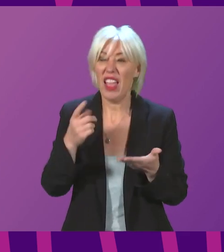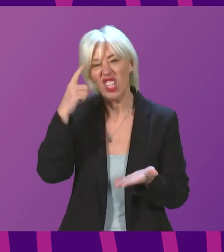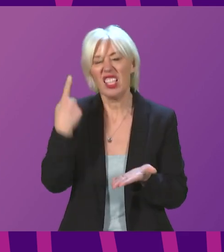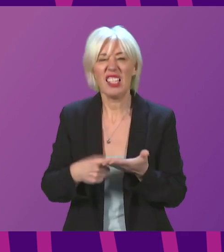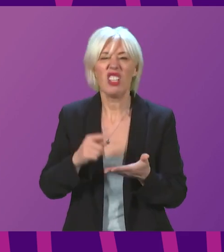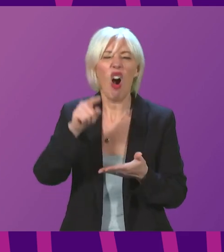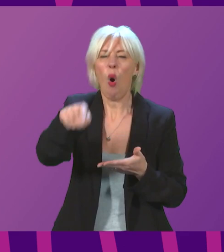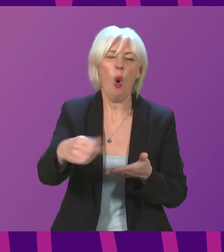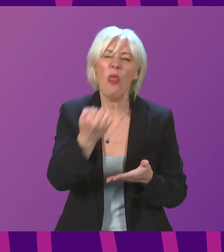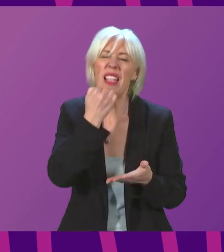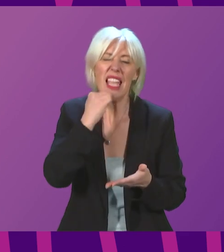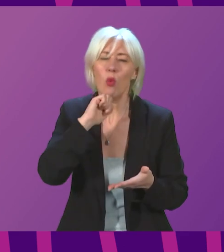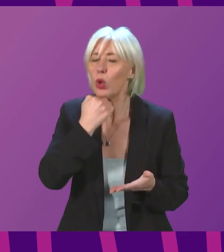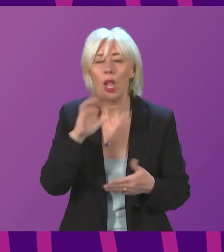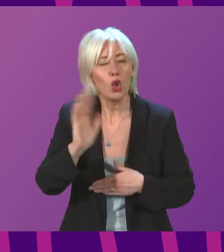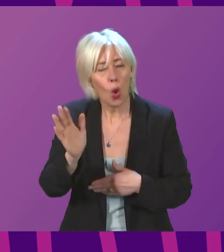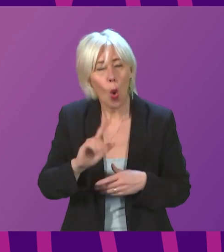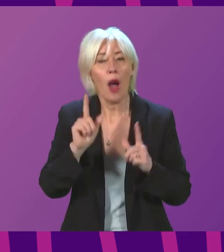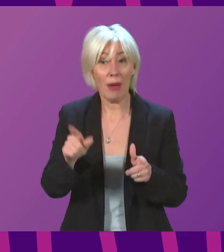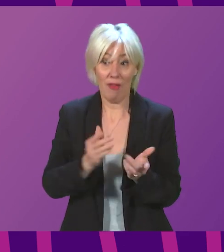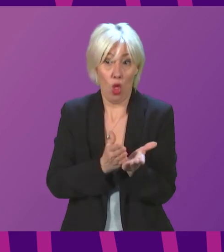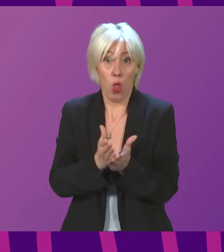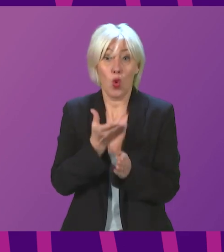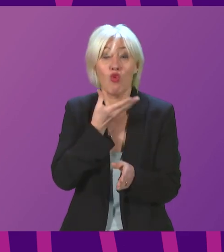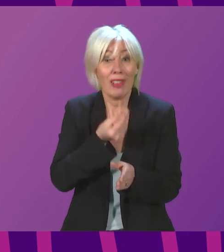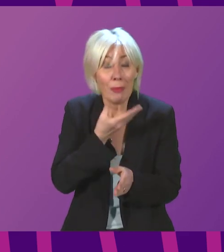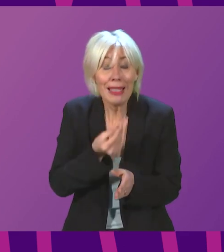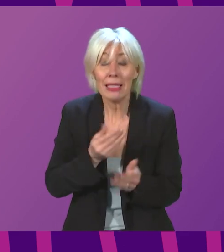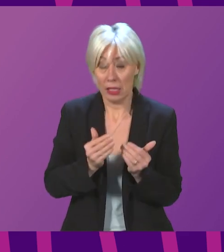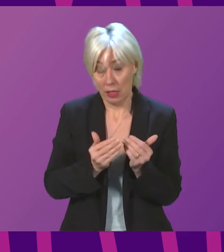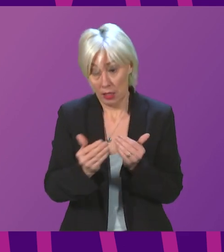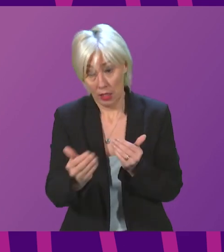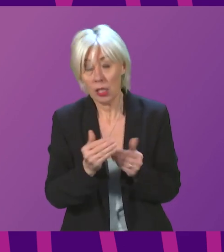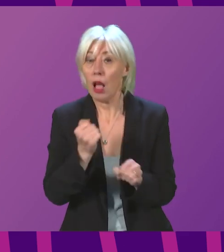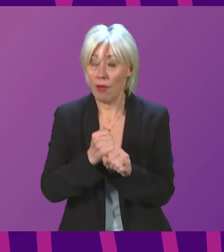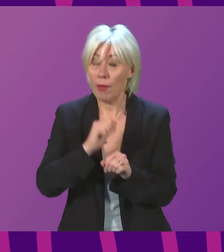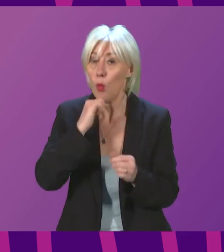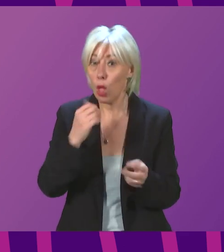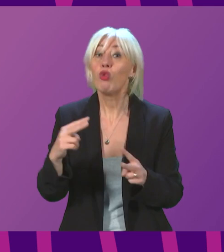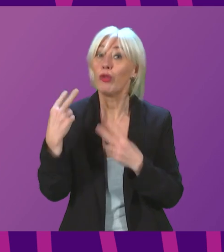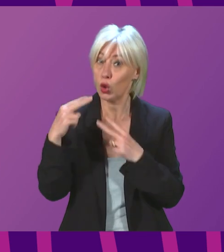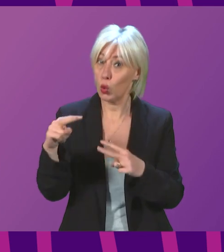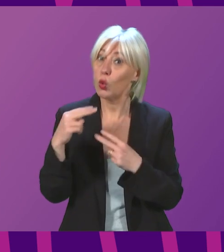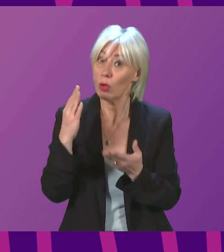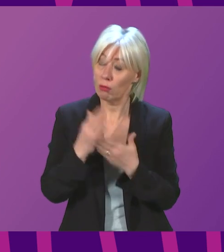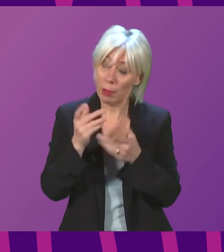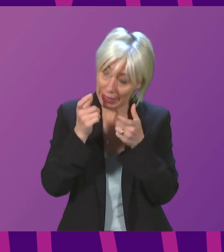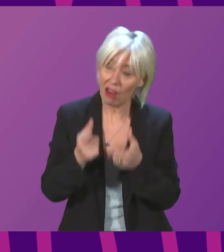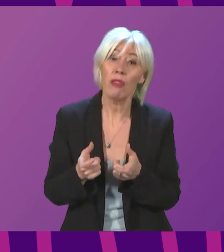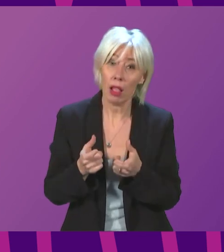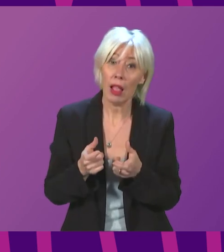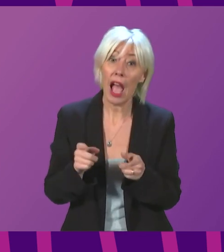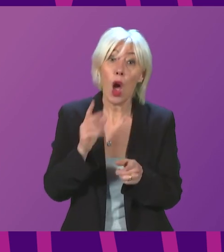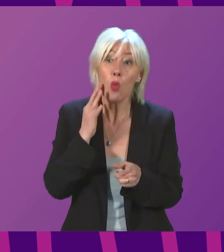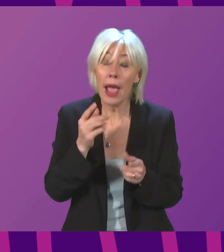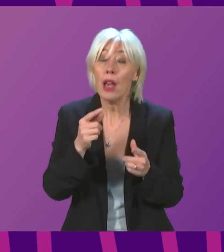date for doing it. So this is something, even over the Christmas period ahead, that the government will be reviewing very, very carefully. And just as